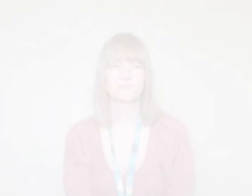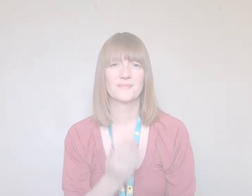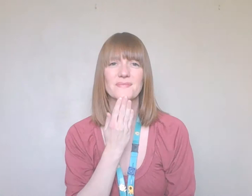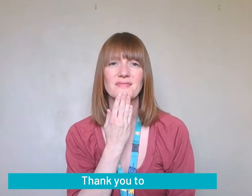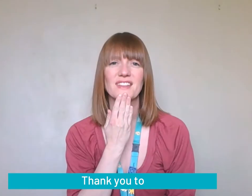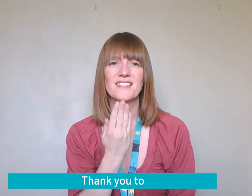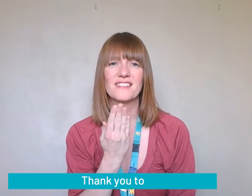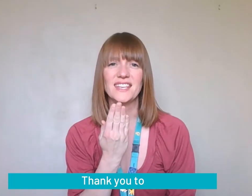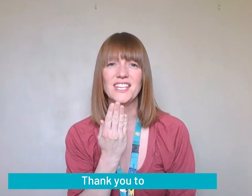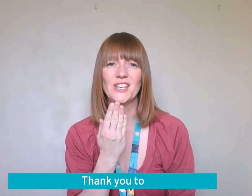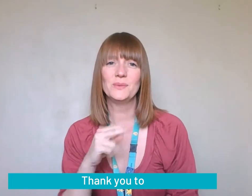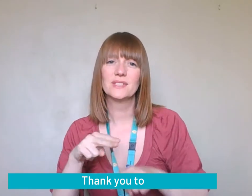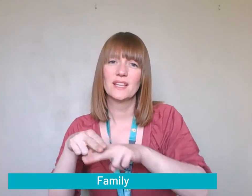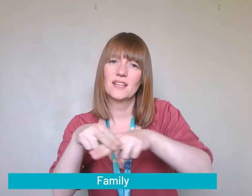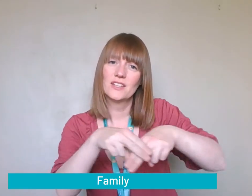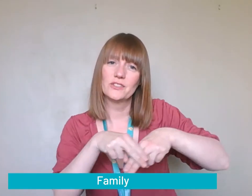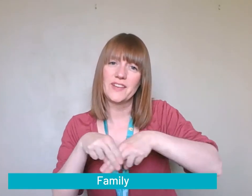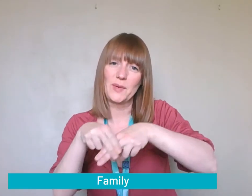Thank you to family.